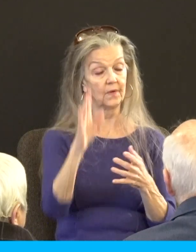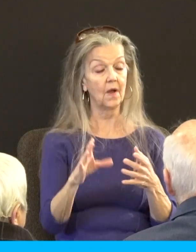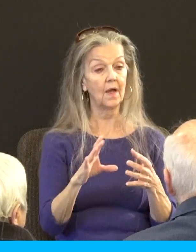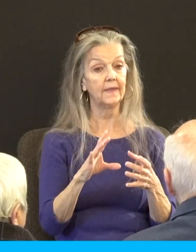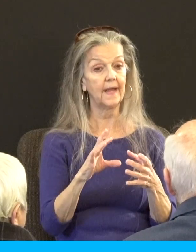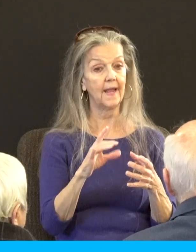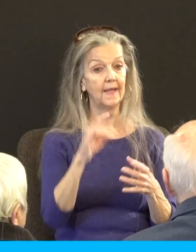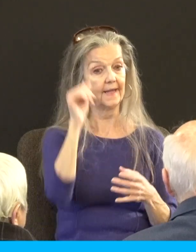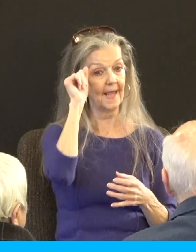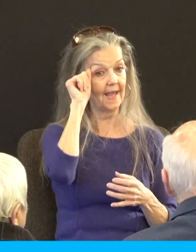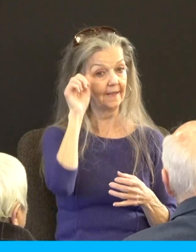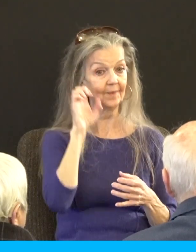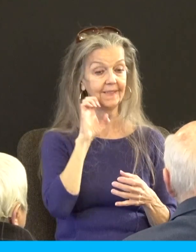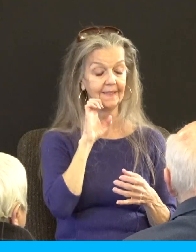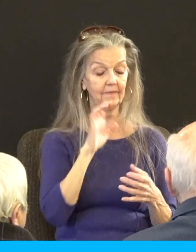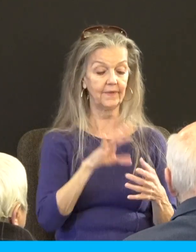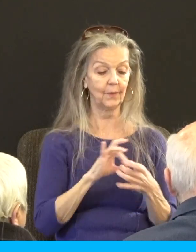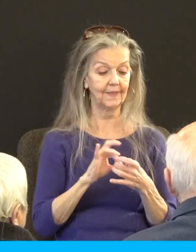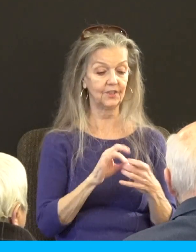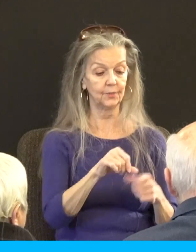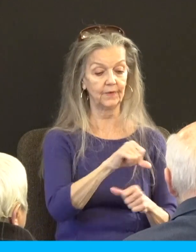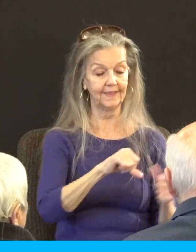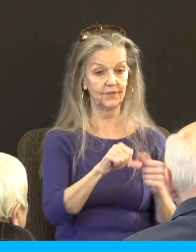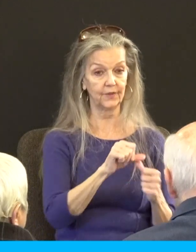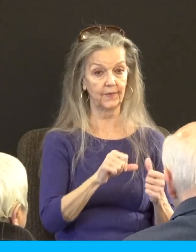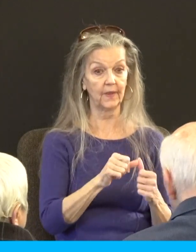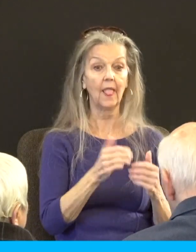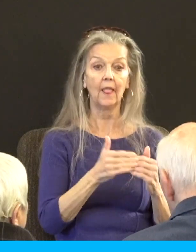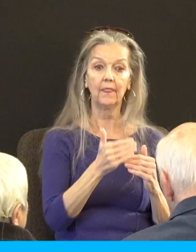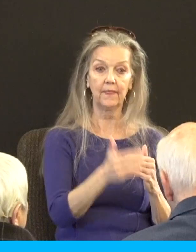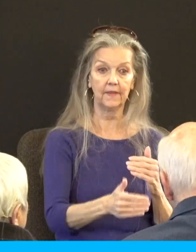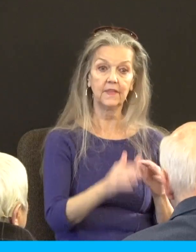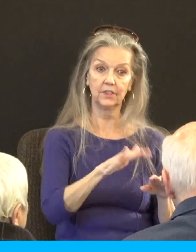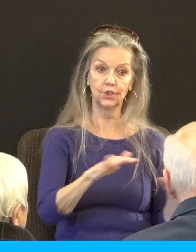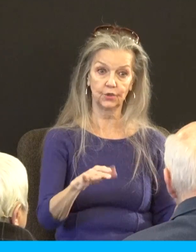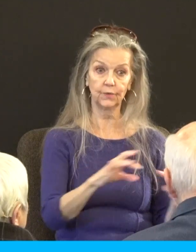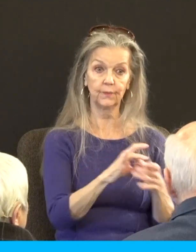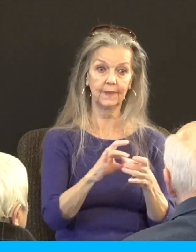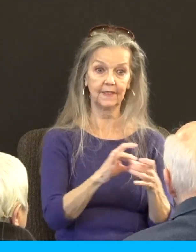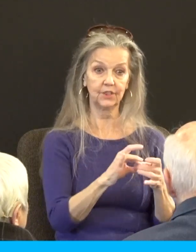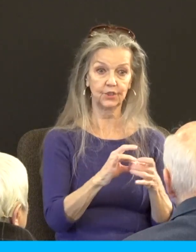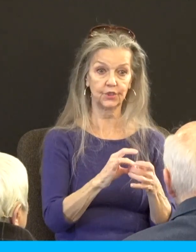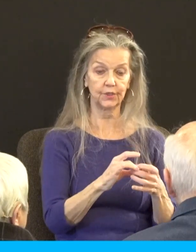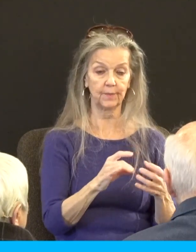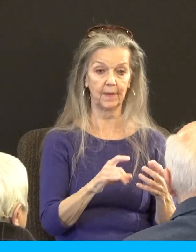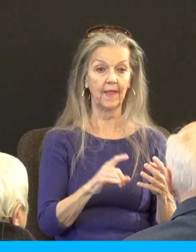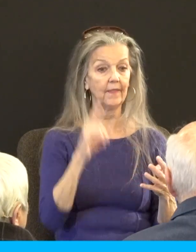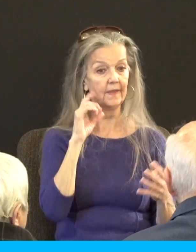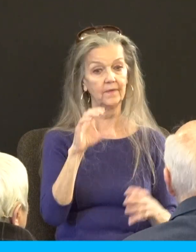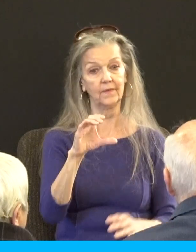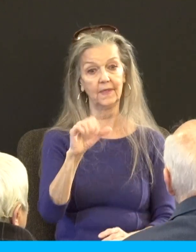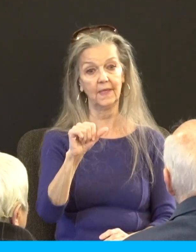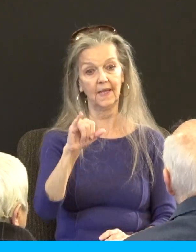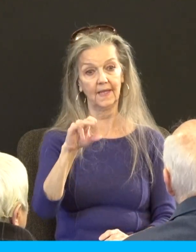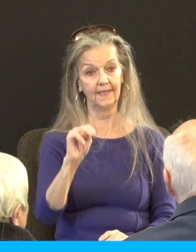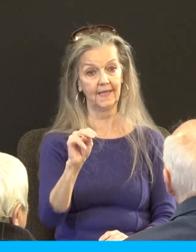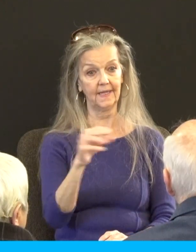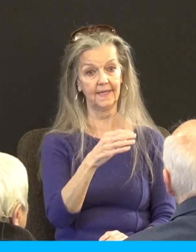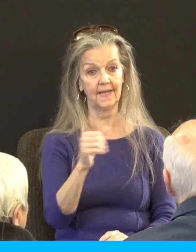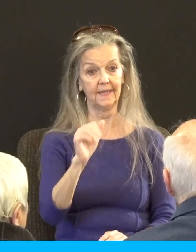keep playing this forward what did he do to their children's relationships think Cain and Abel how many are now seeing